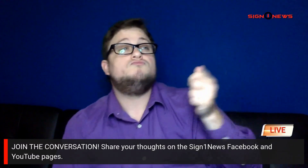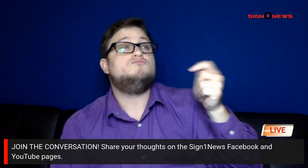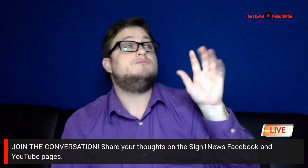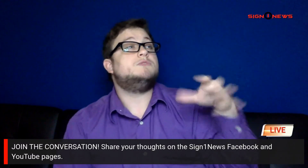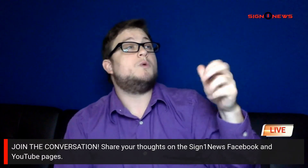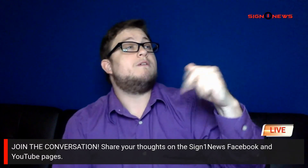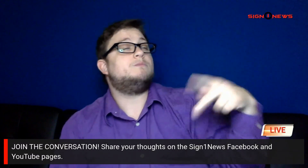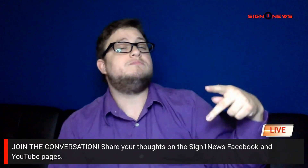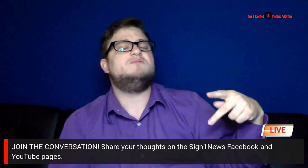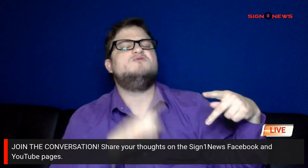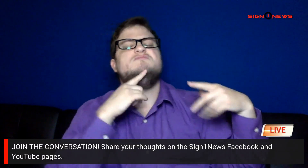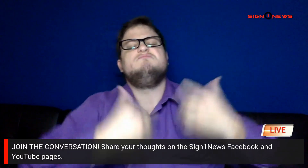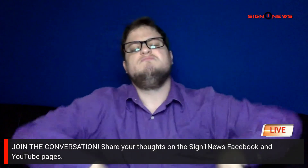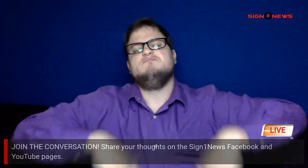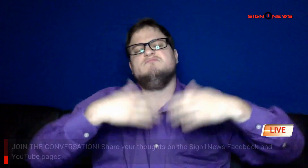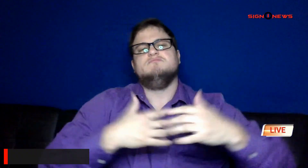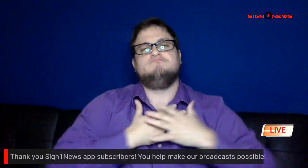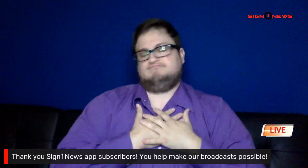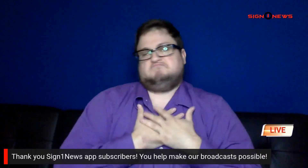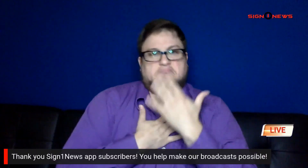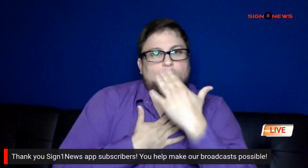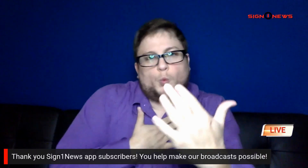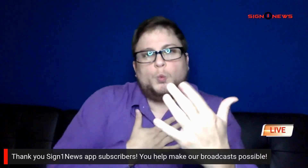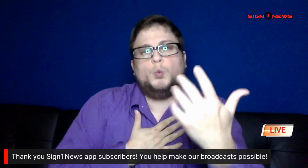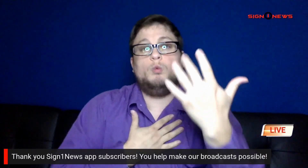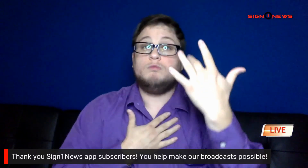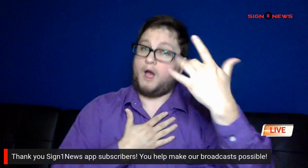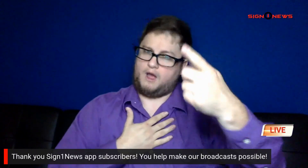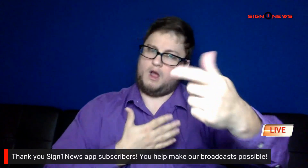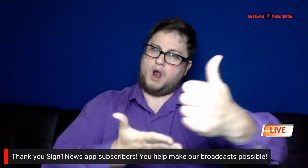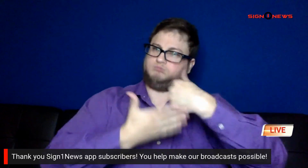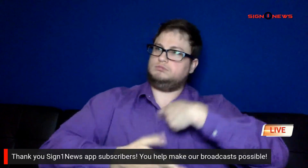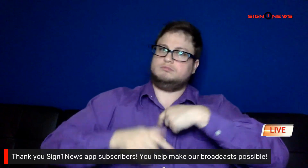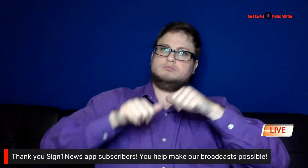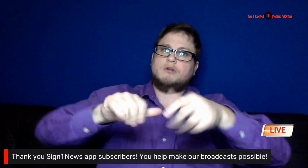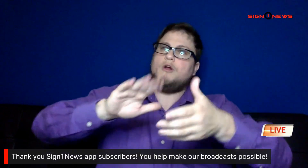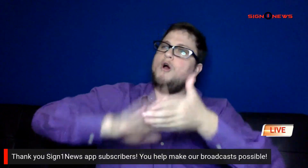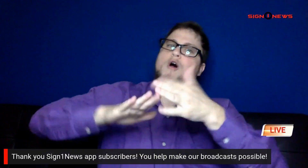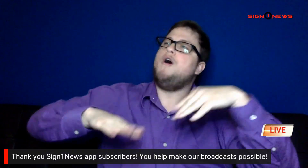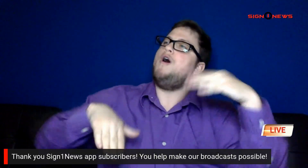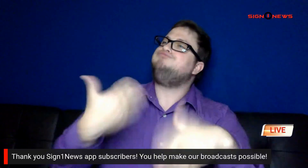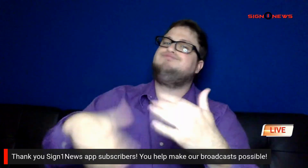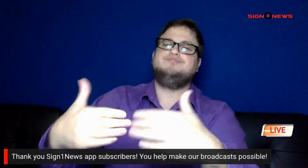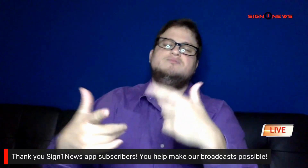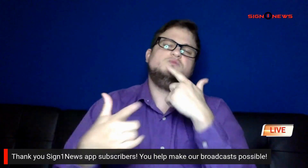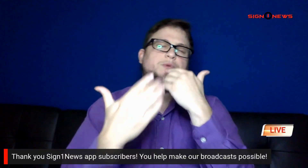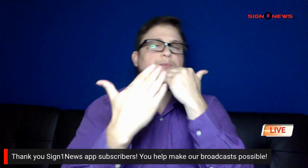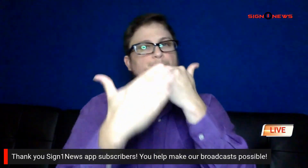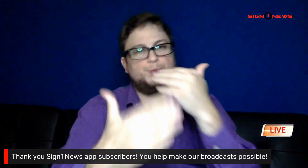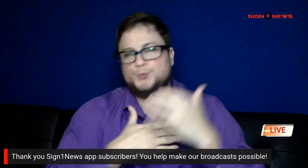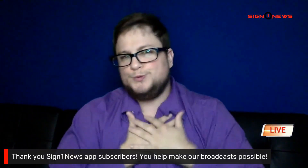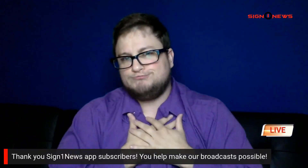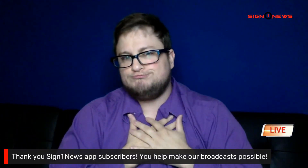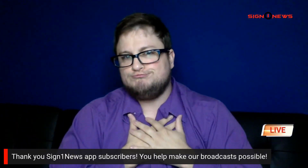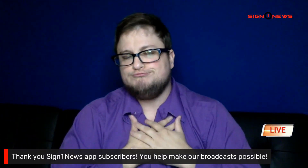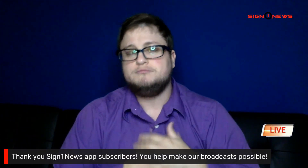A big thank you to our Sign1News app subscribers You helped make this broadcast happen Thank you